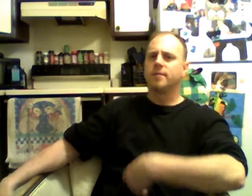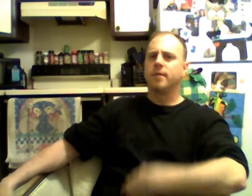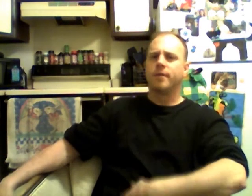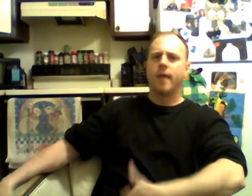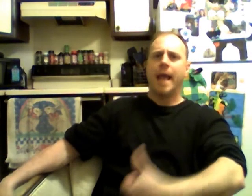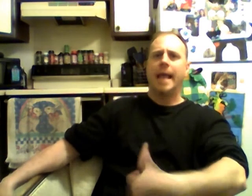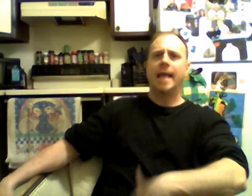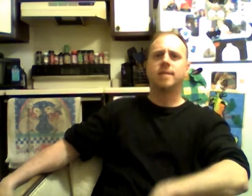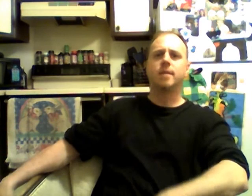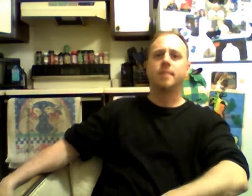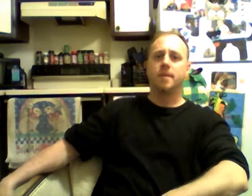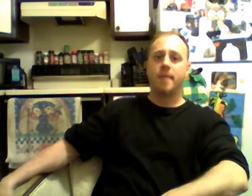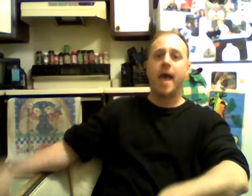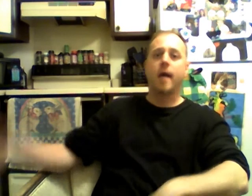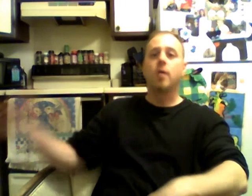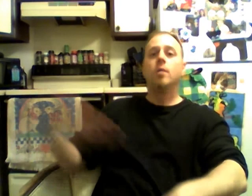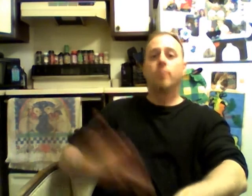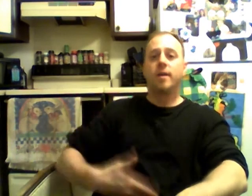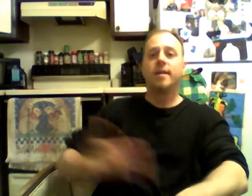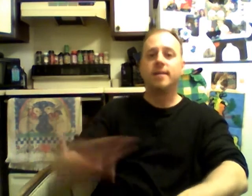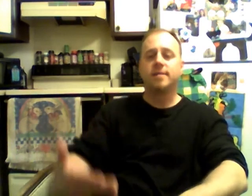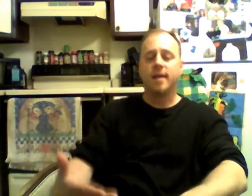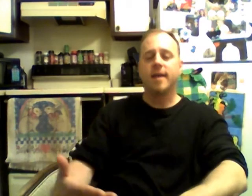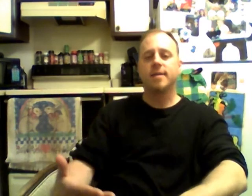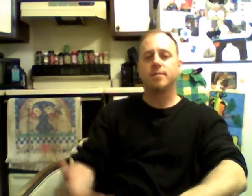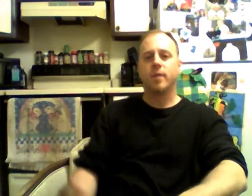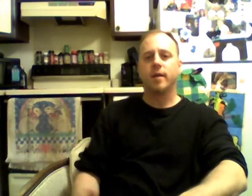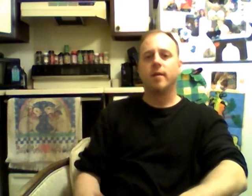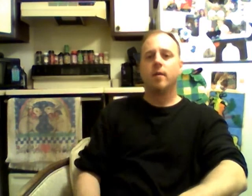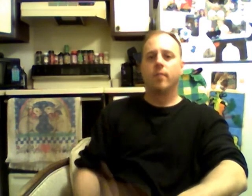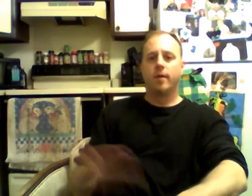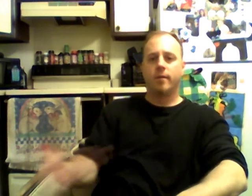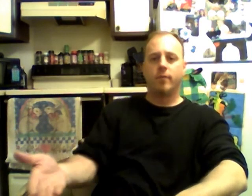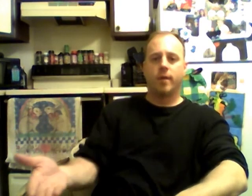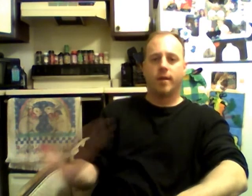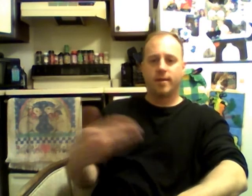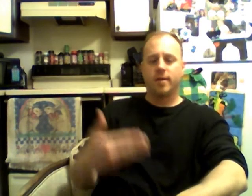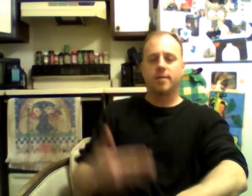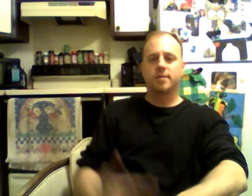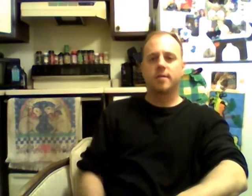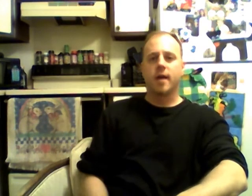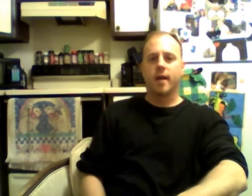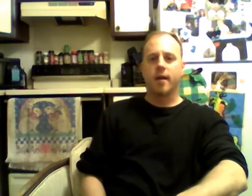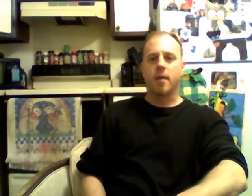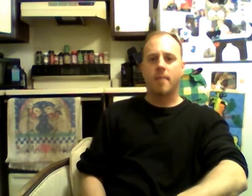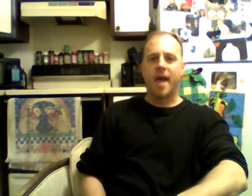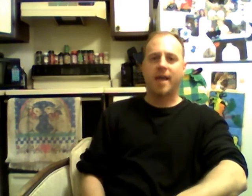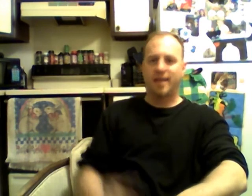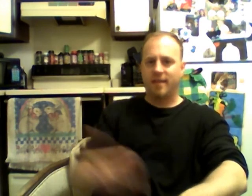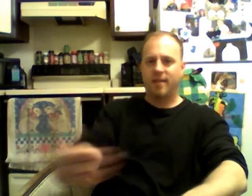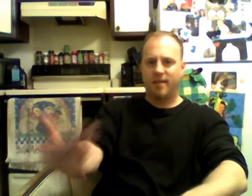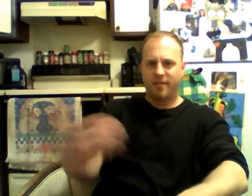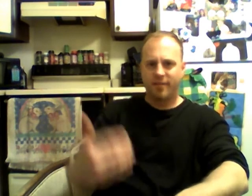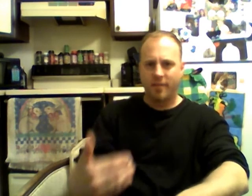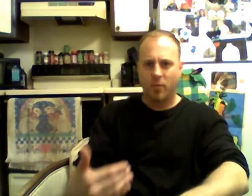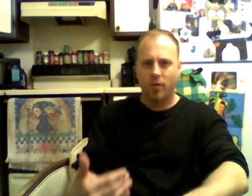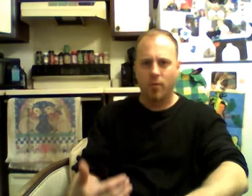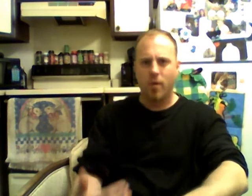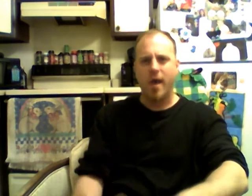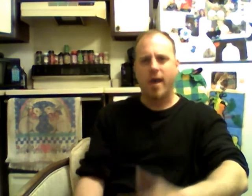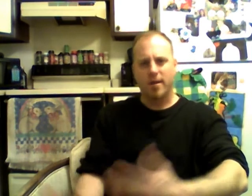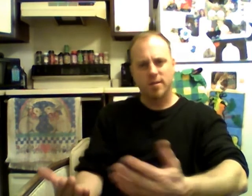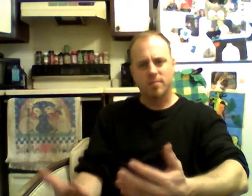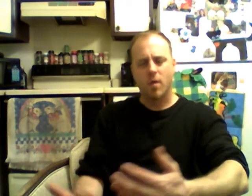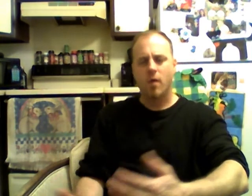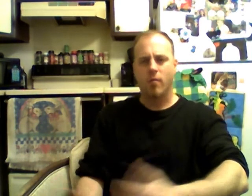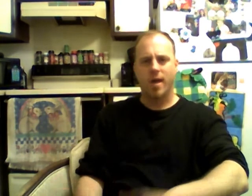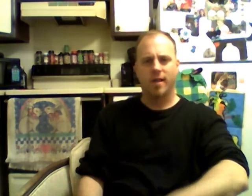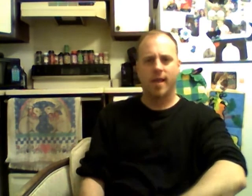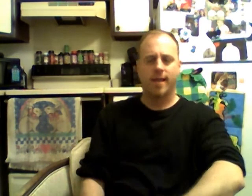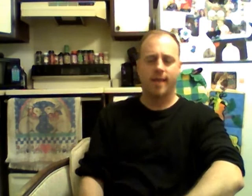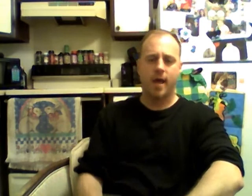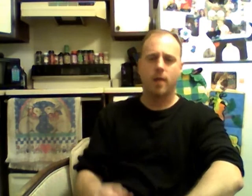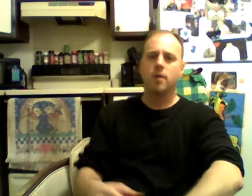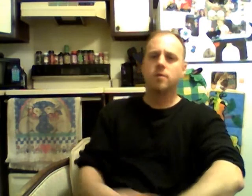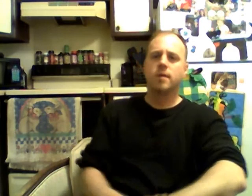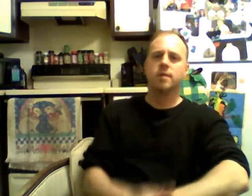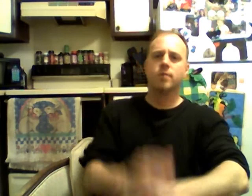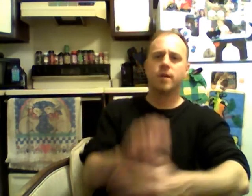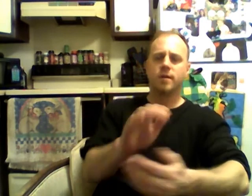so i can get something back but it is nice when when when it does kind of come back in in a similar way in a small way like that so i just wanted